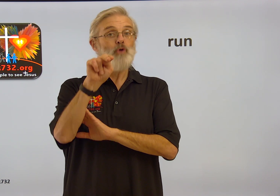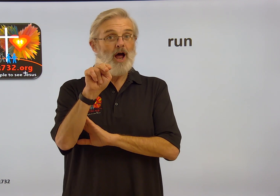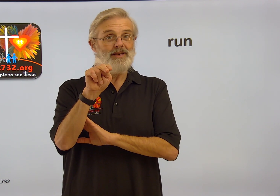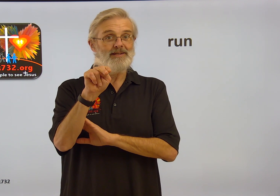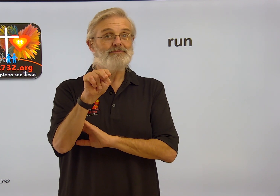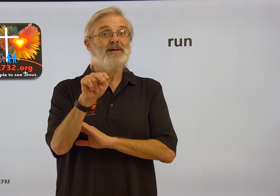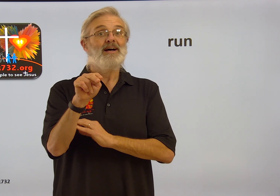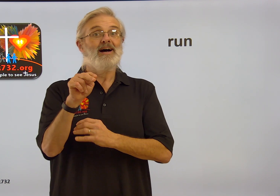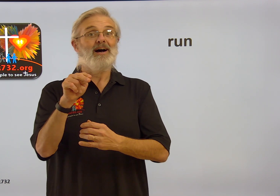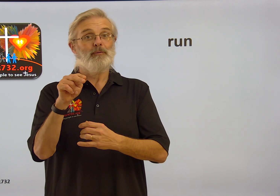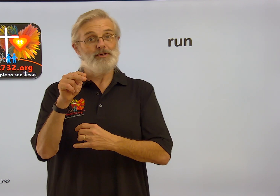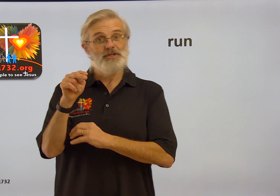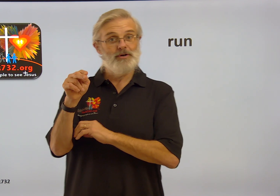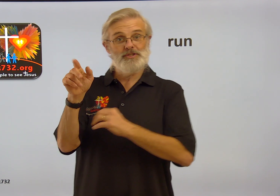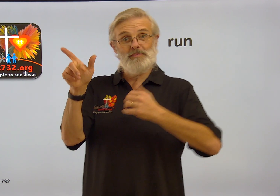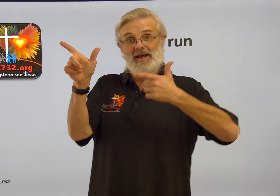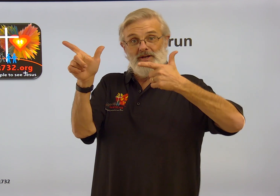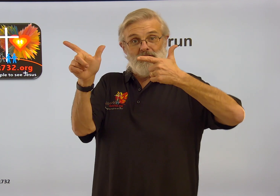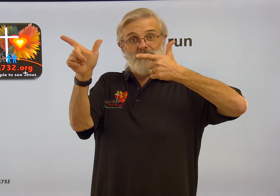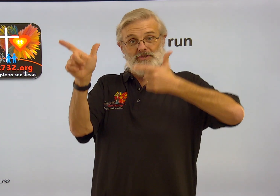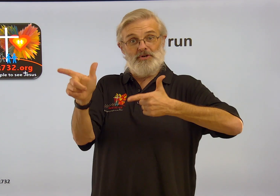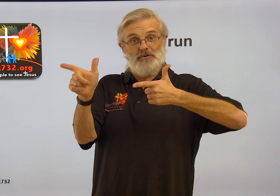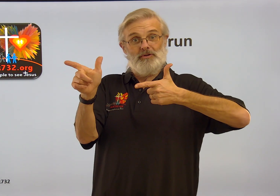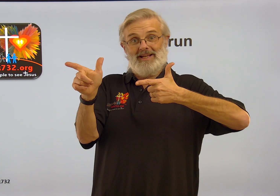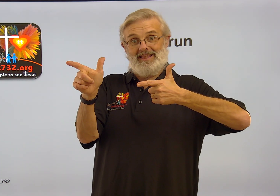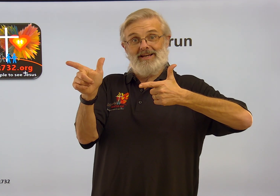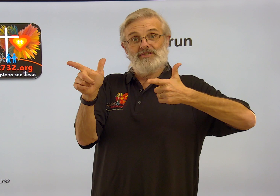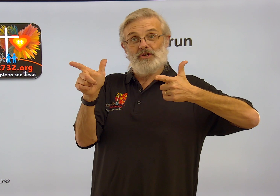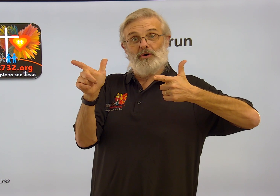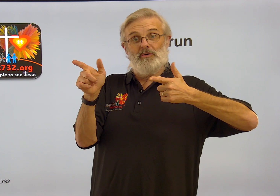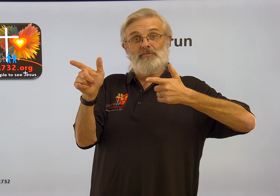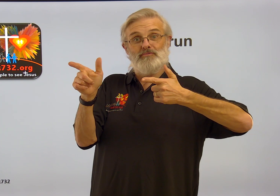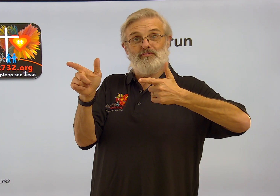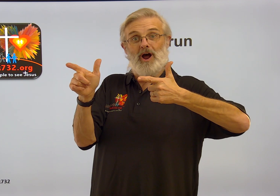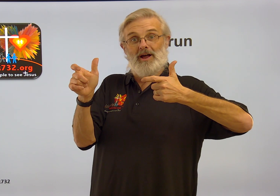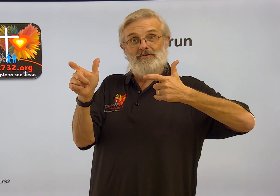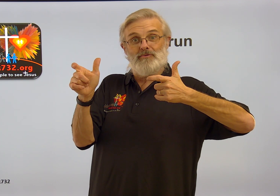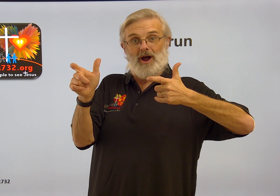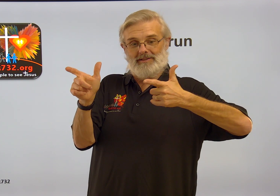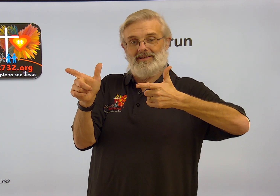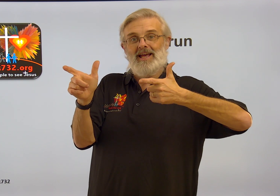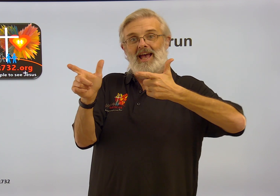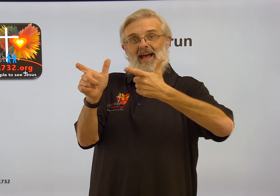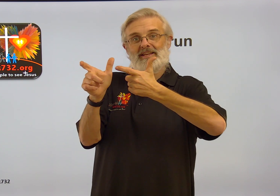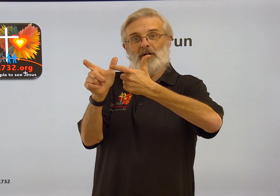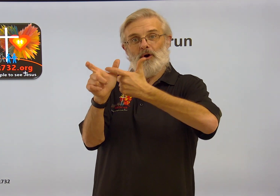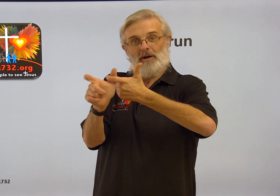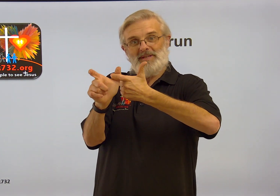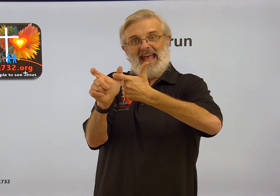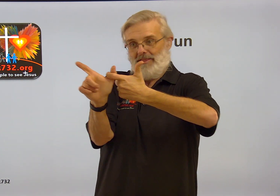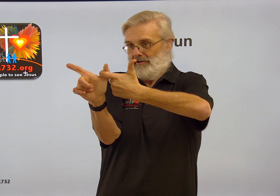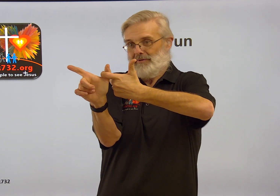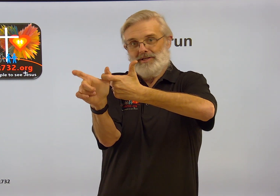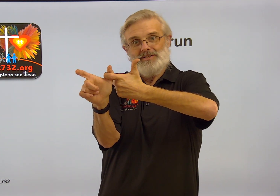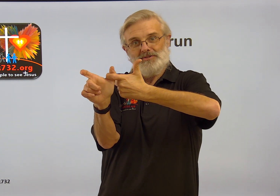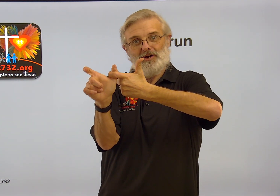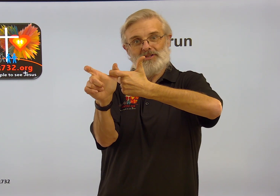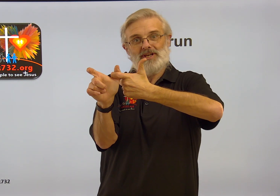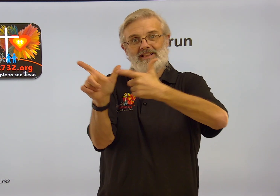Run. What you do is you make two like this, so run, run, and you hook them together. So it looks like that,